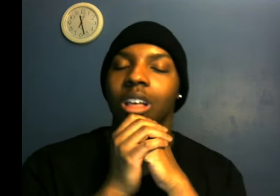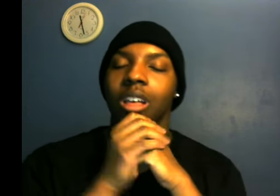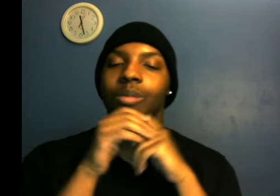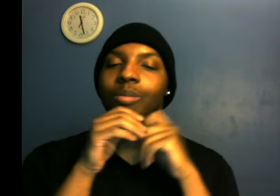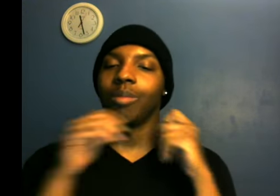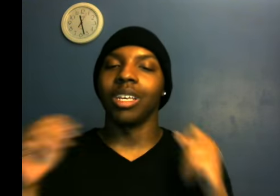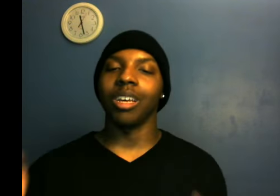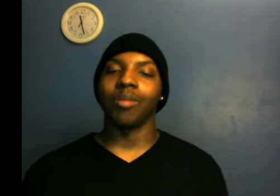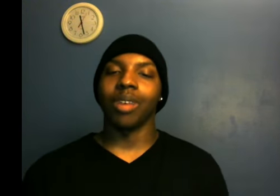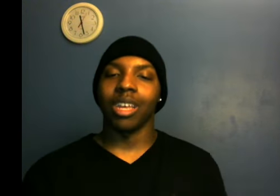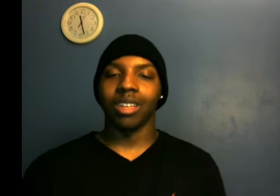But yeah, man.